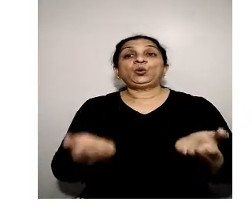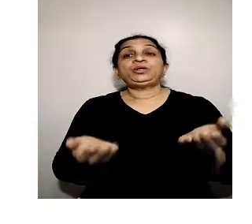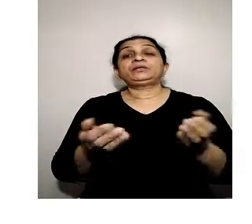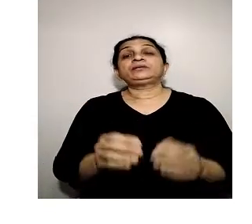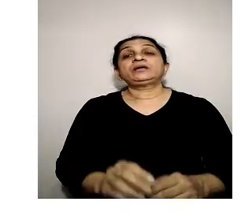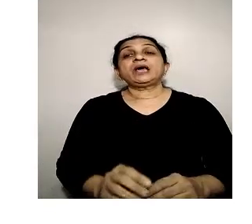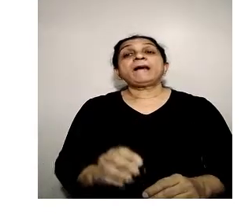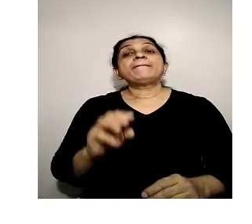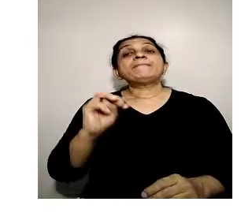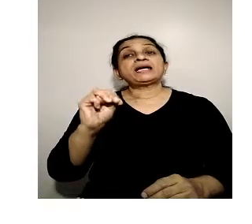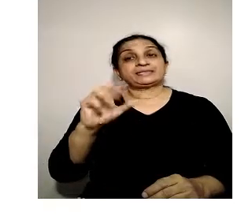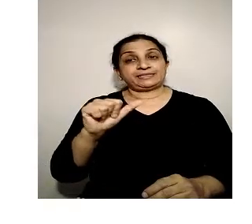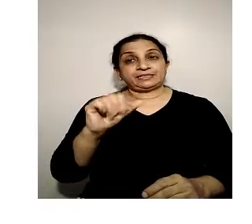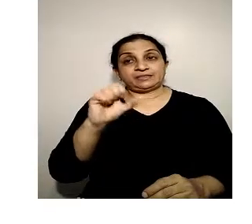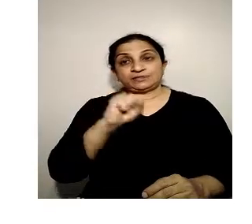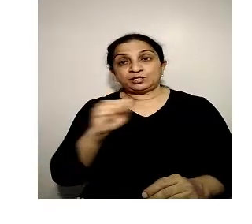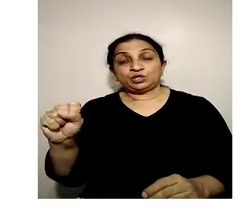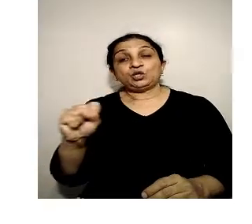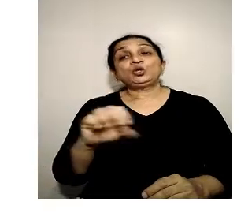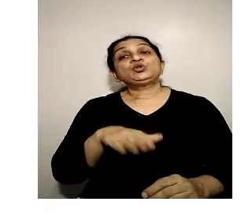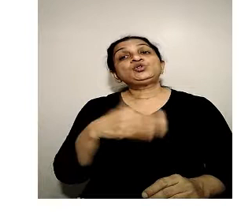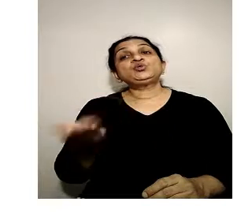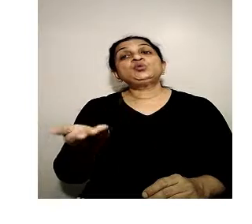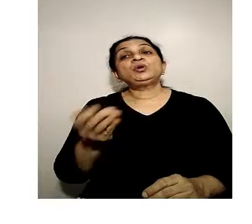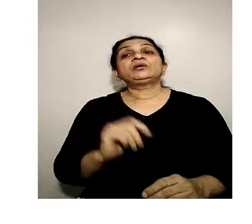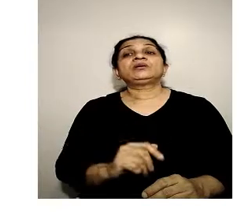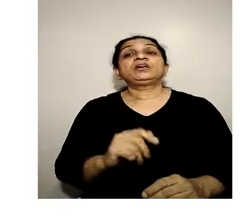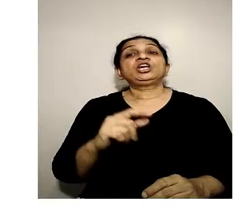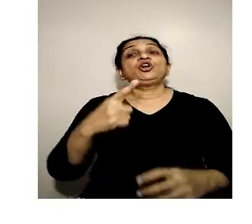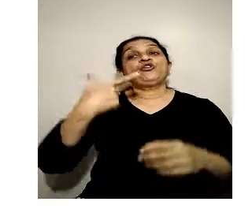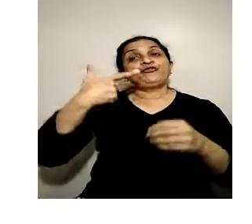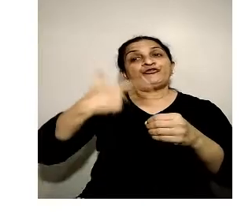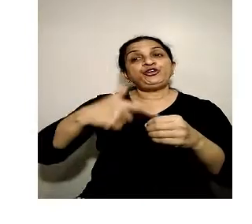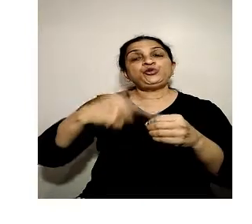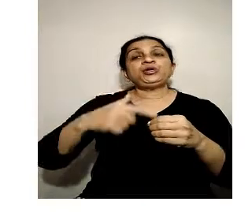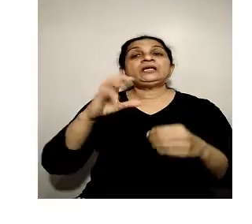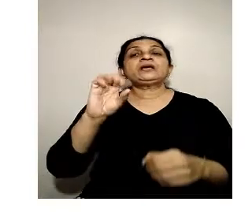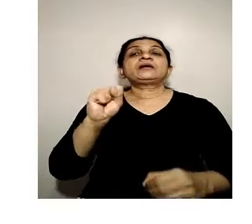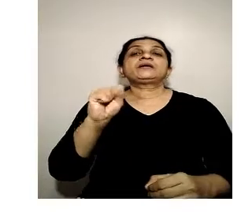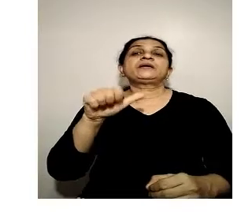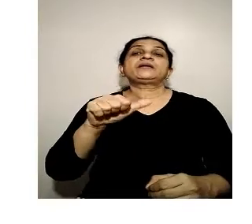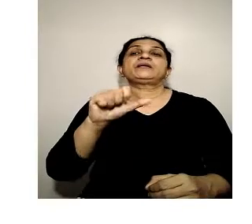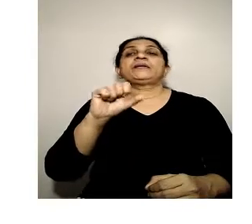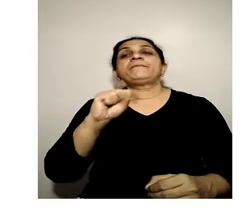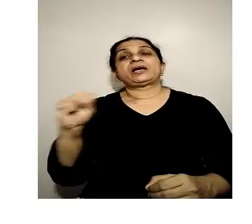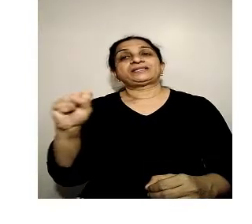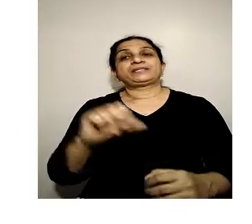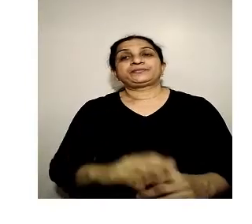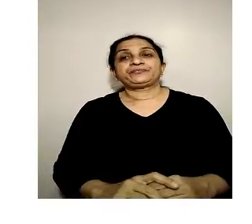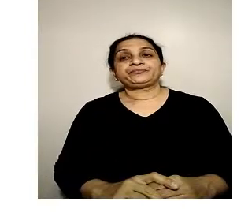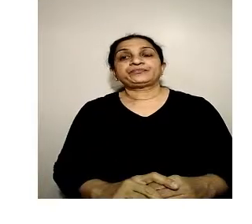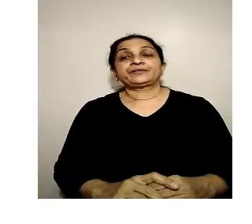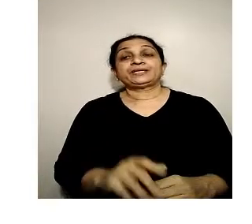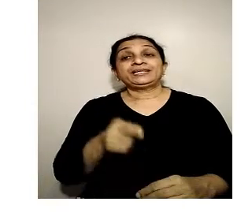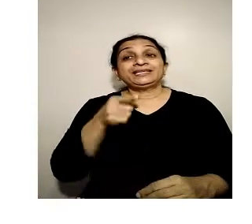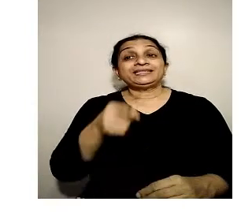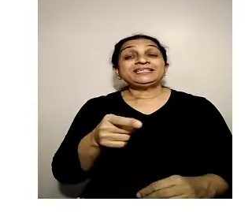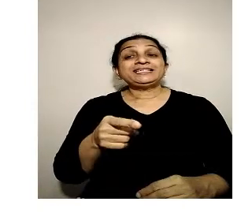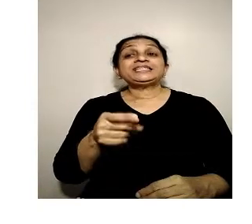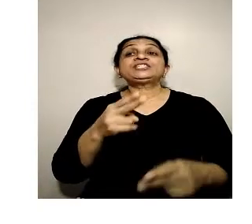mass to fuel mass. This is